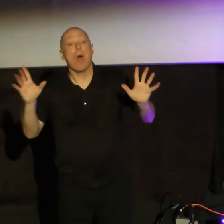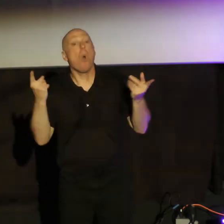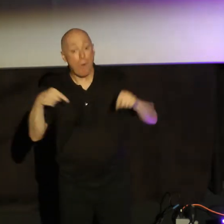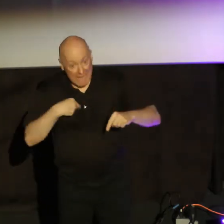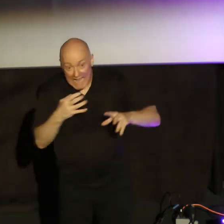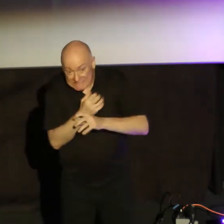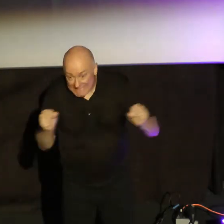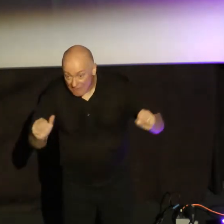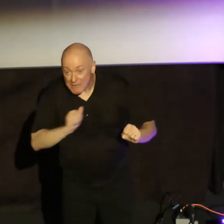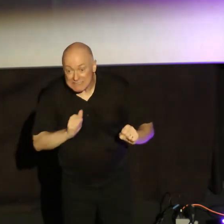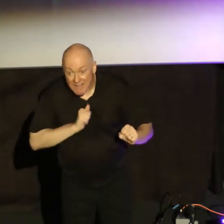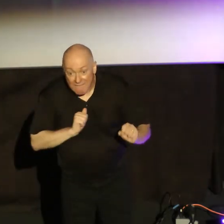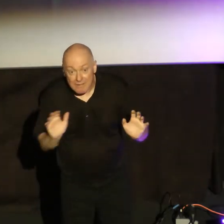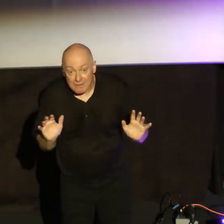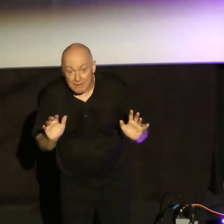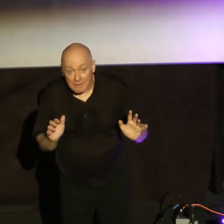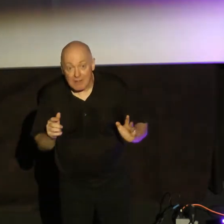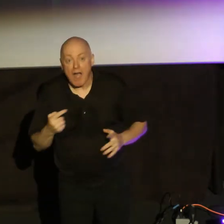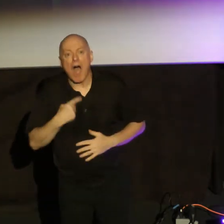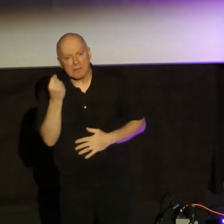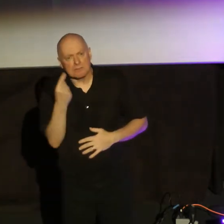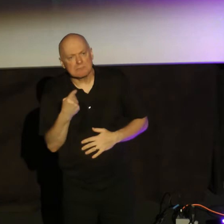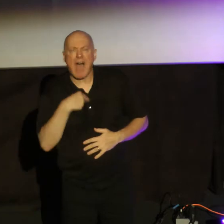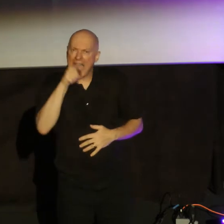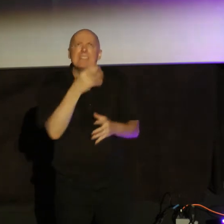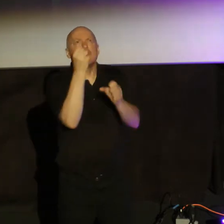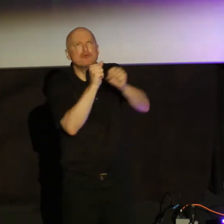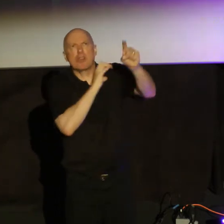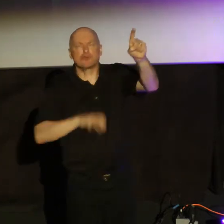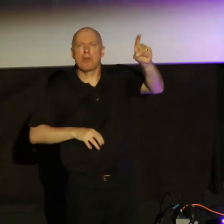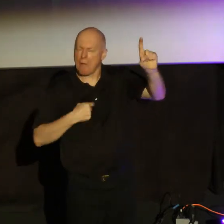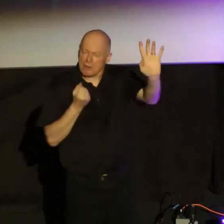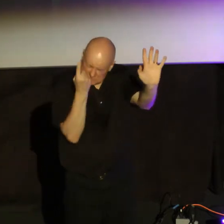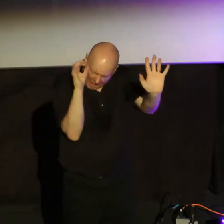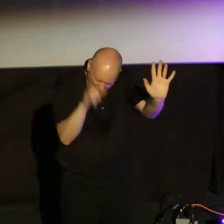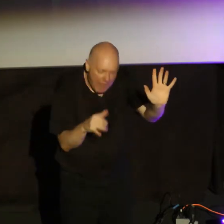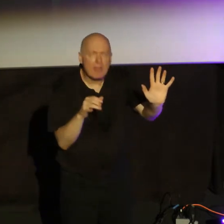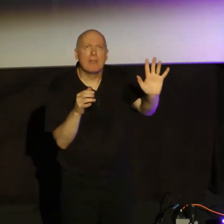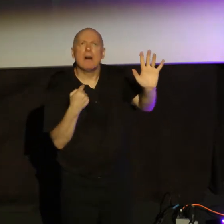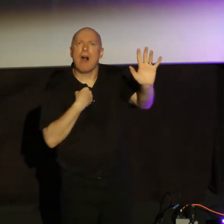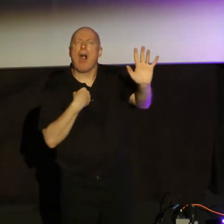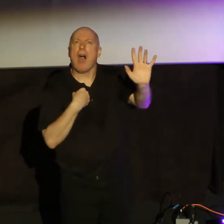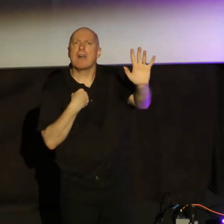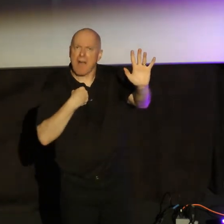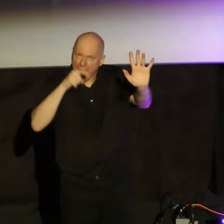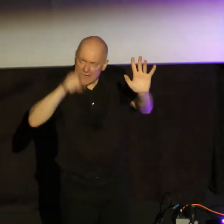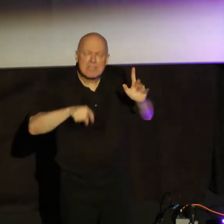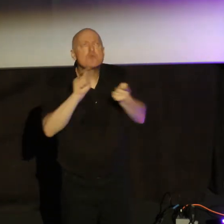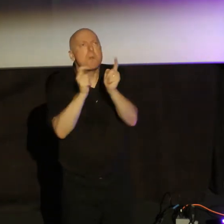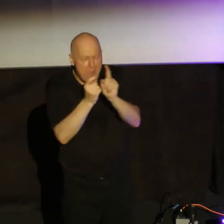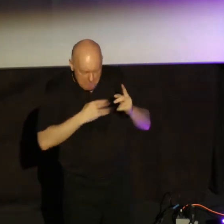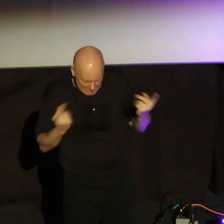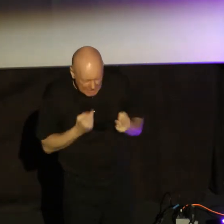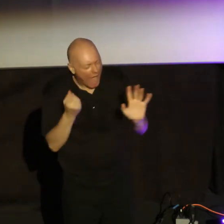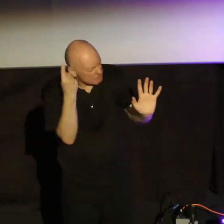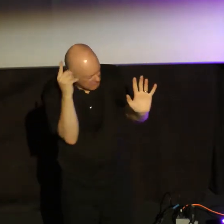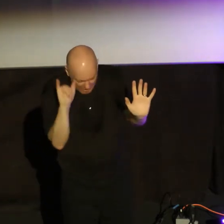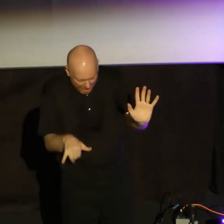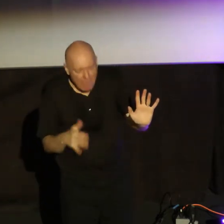I understood I needed to trust in Christ. I understood that I needed to repent of my sin. I understood that my life would be